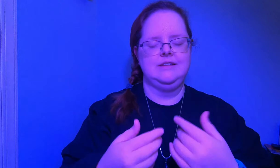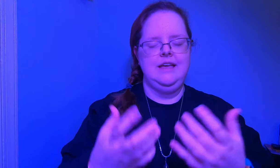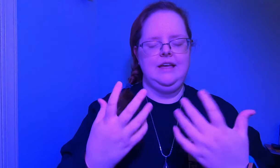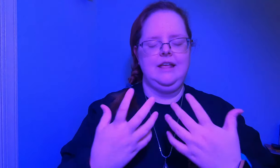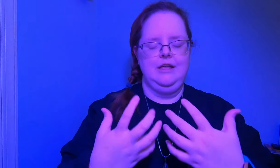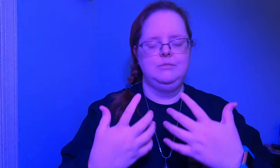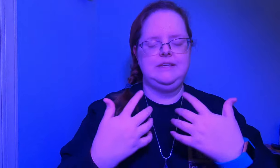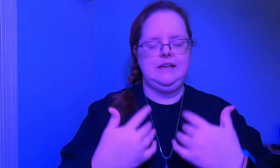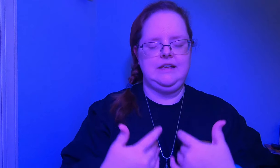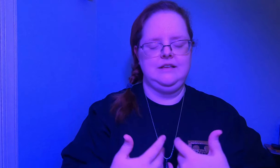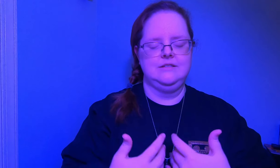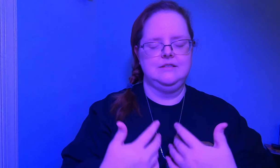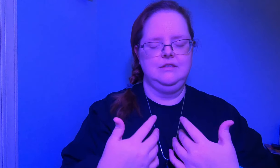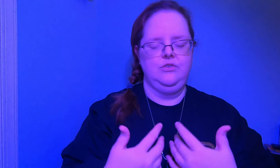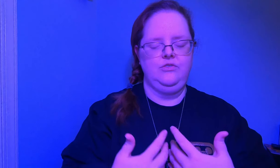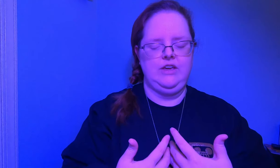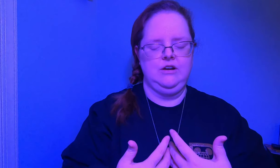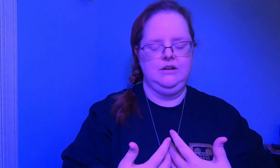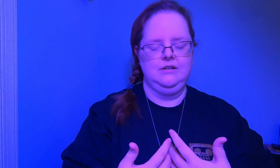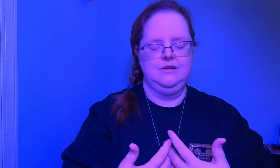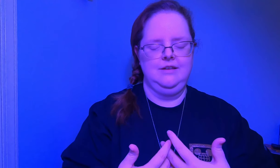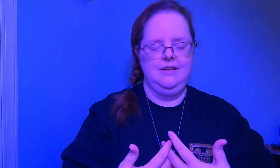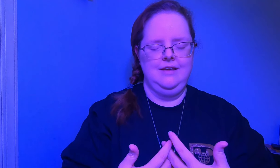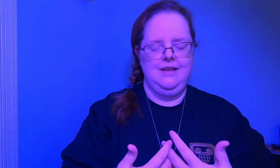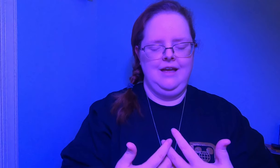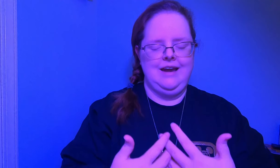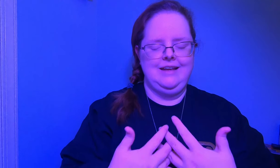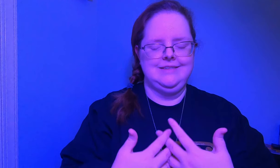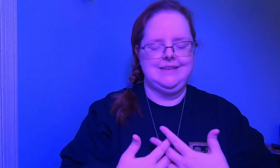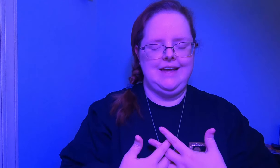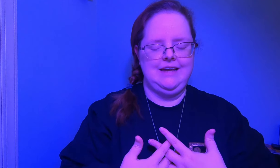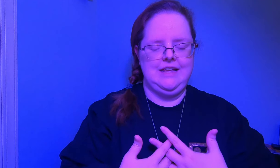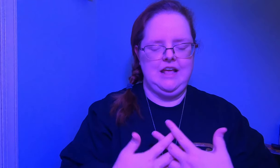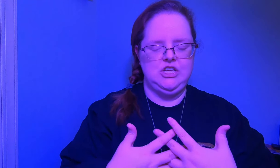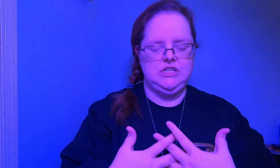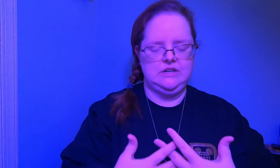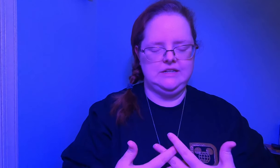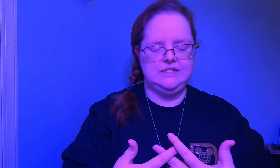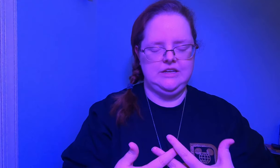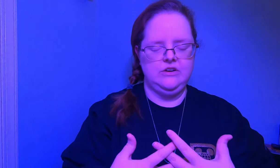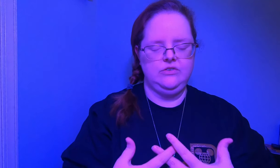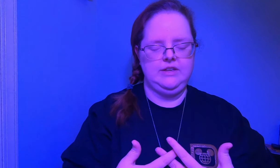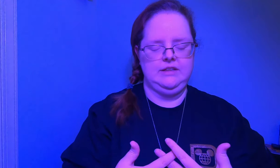it helps it helps the fear and anxiety and stress they are feeling